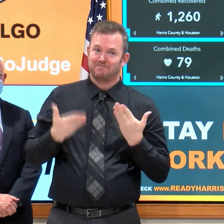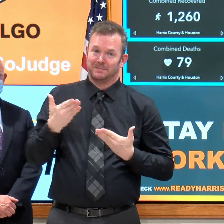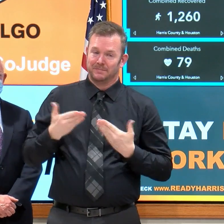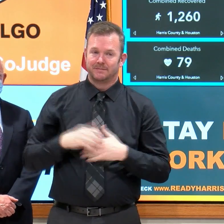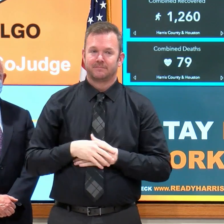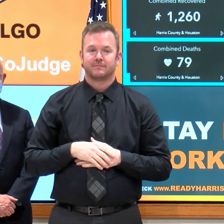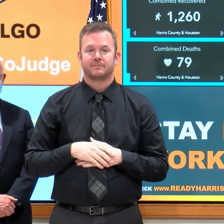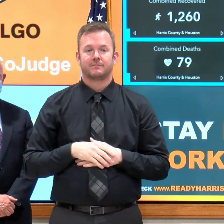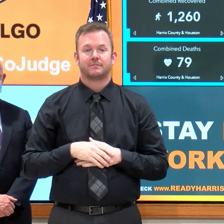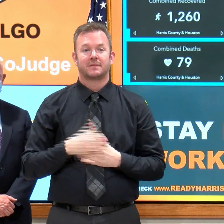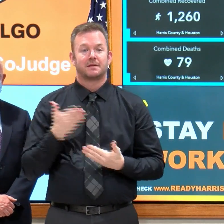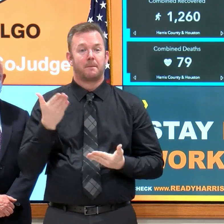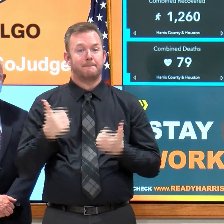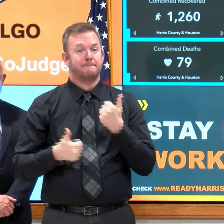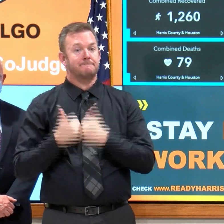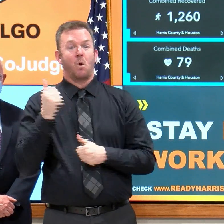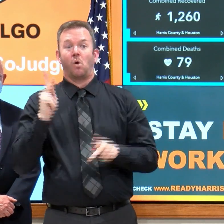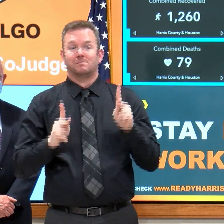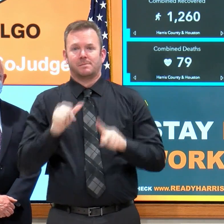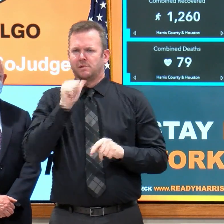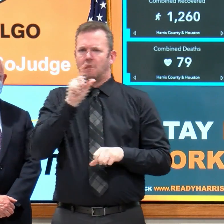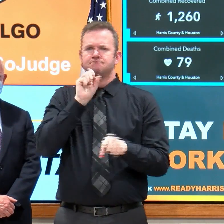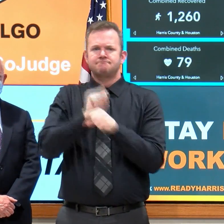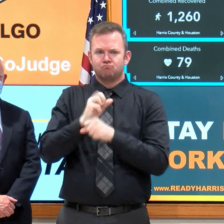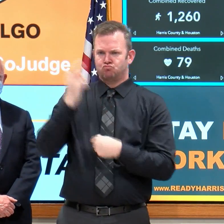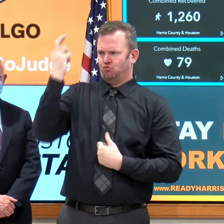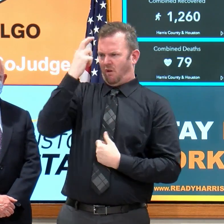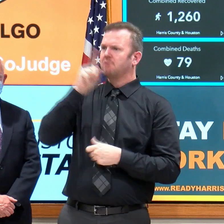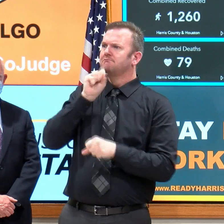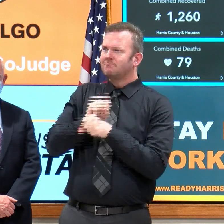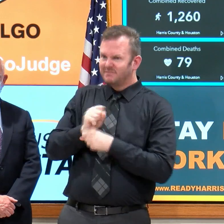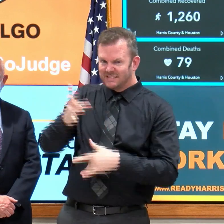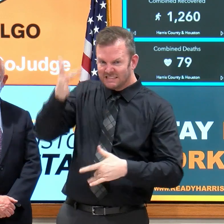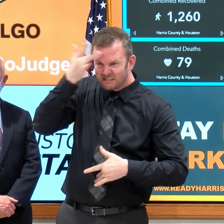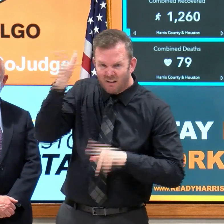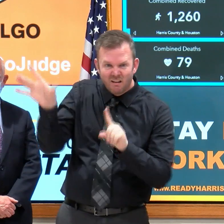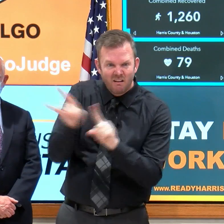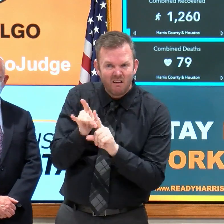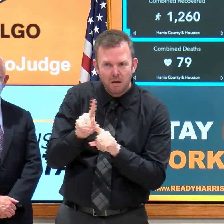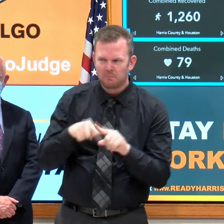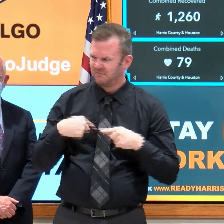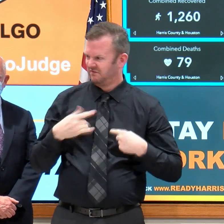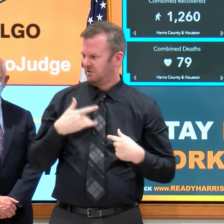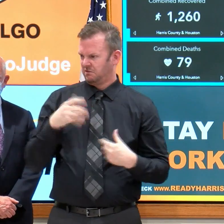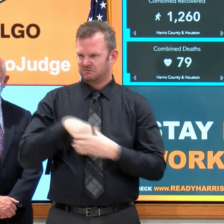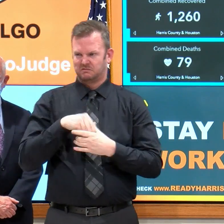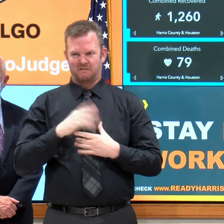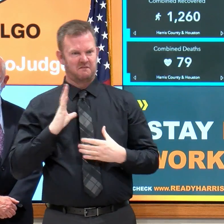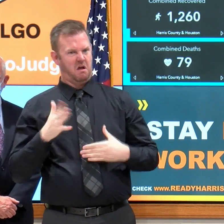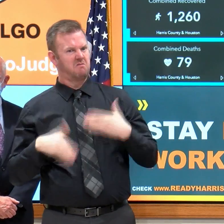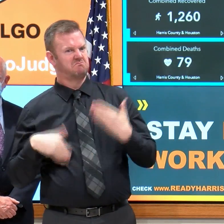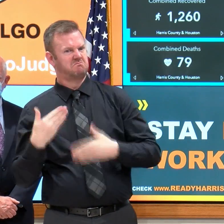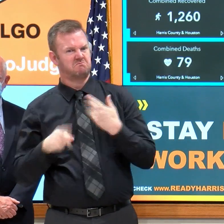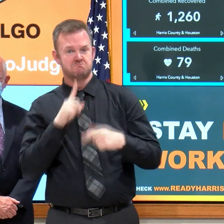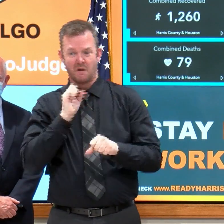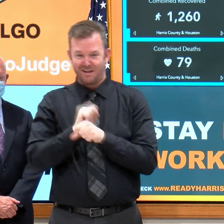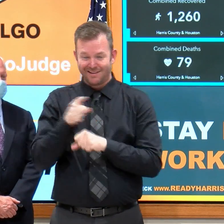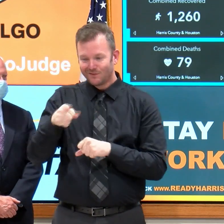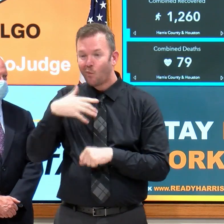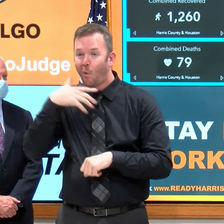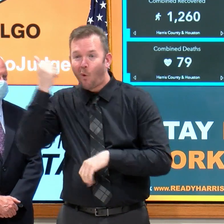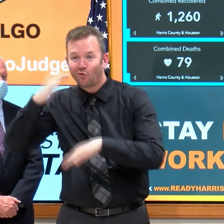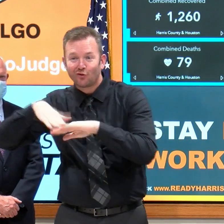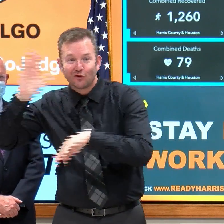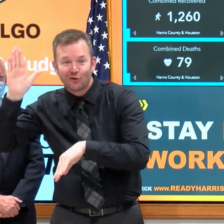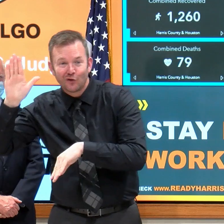will have no symptoms or only mild to moderate symptoms. But for those who are older and have underlying health